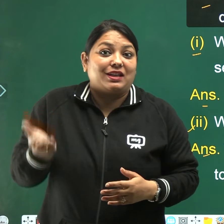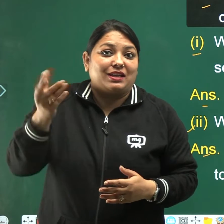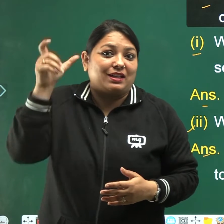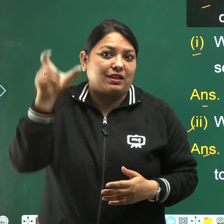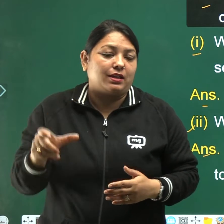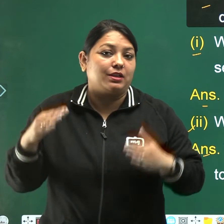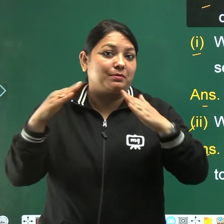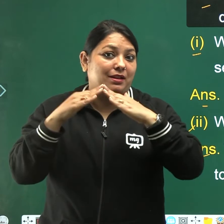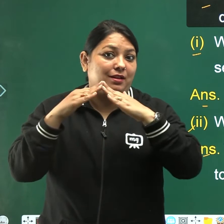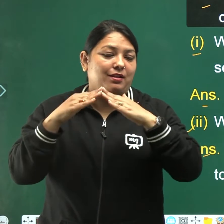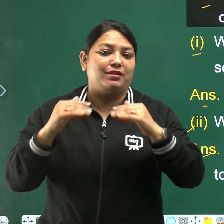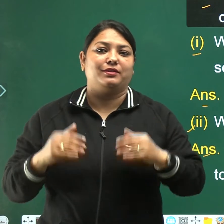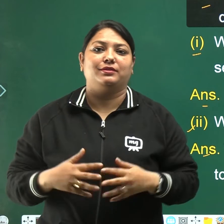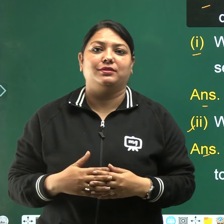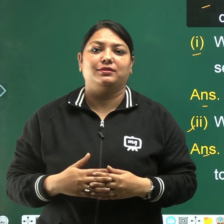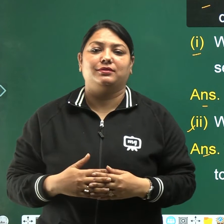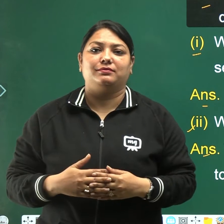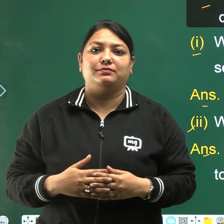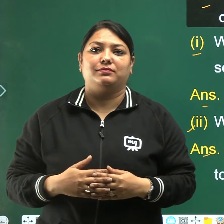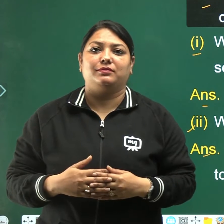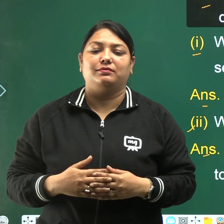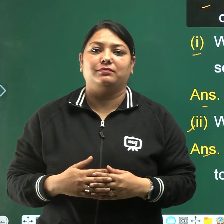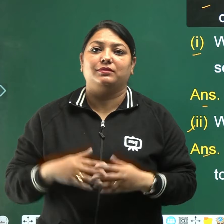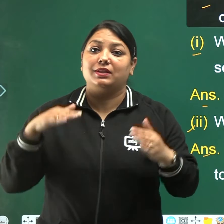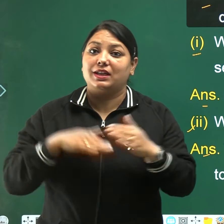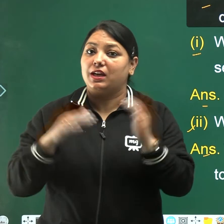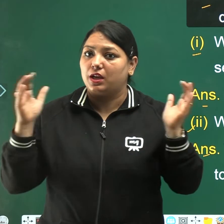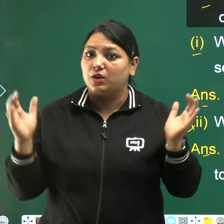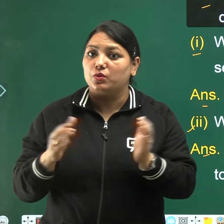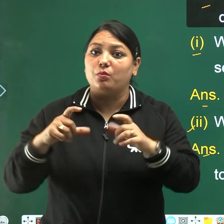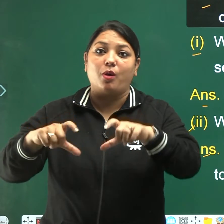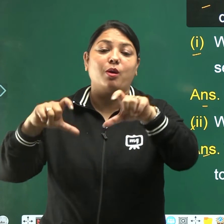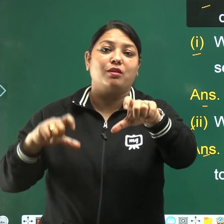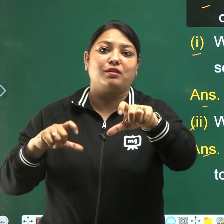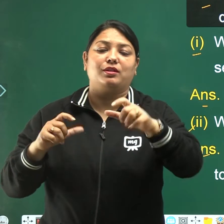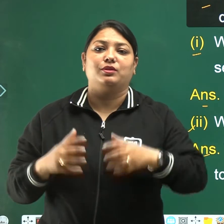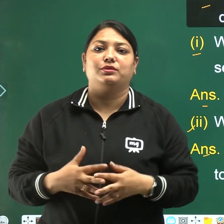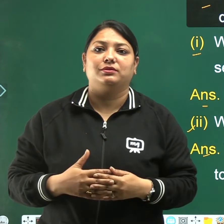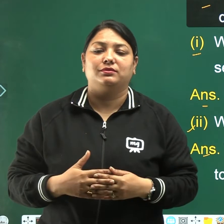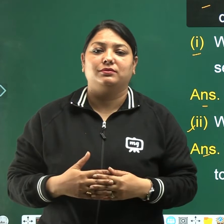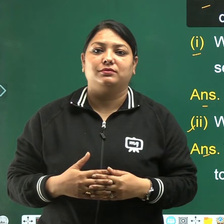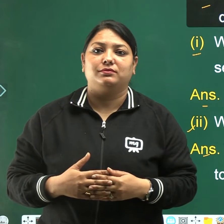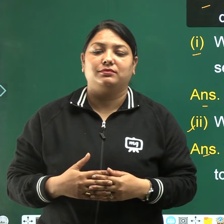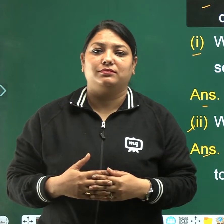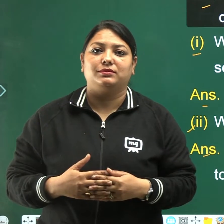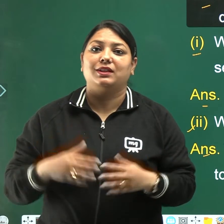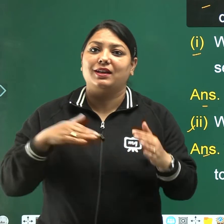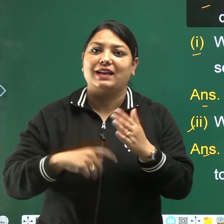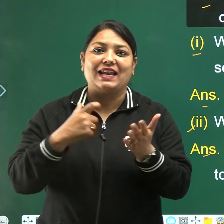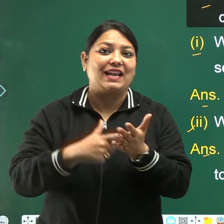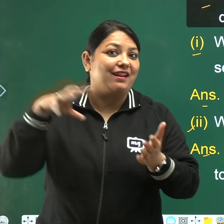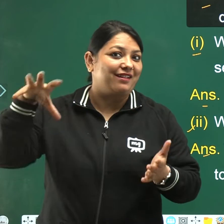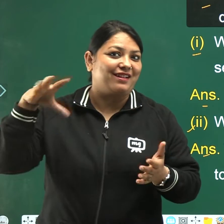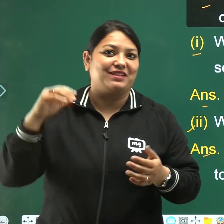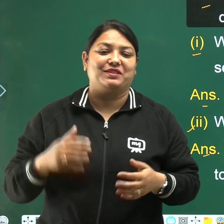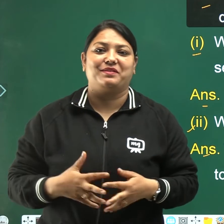in a small town in Rajasthan,